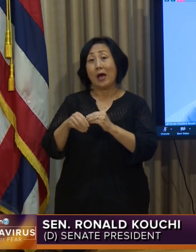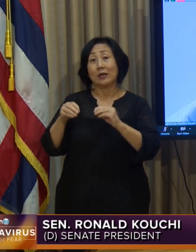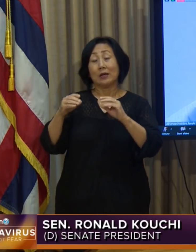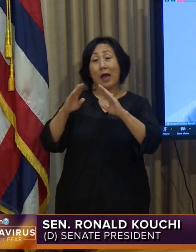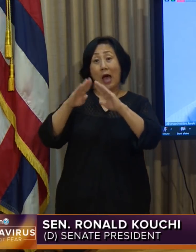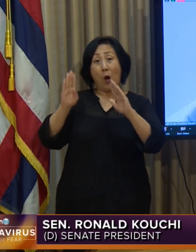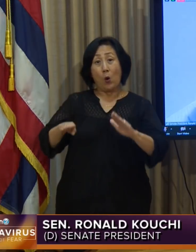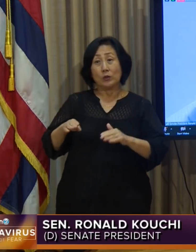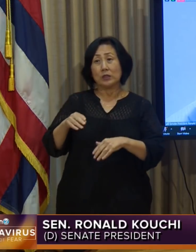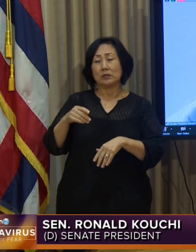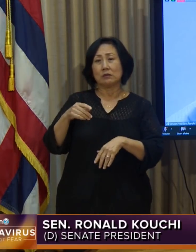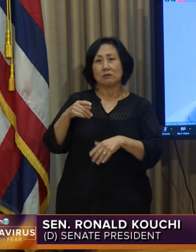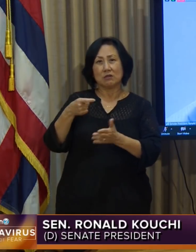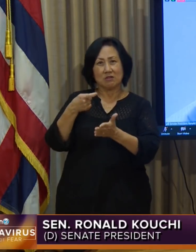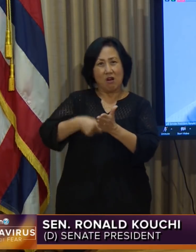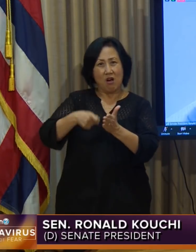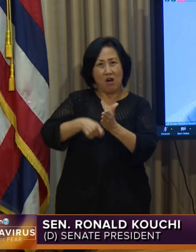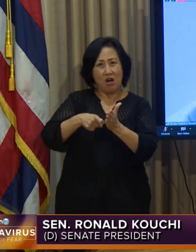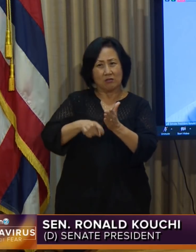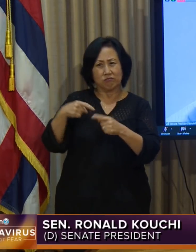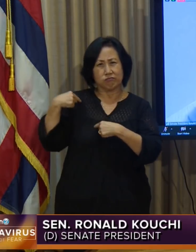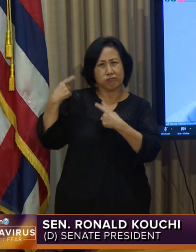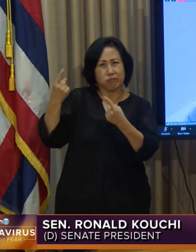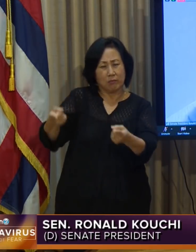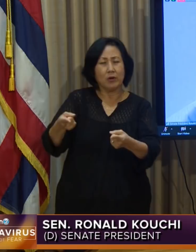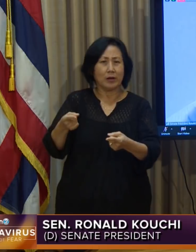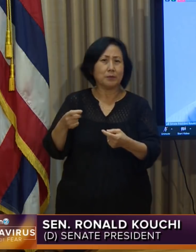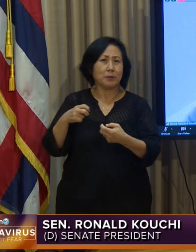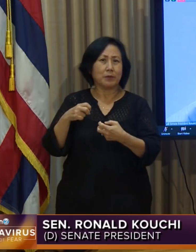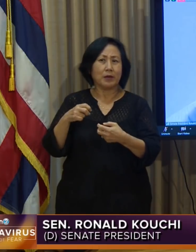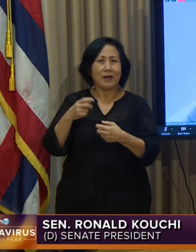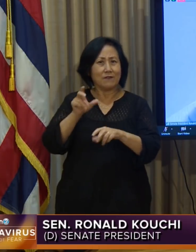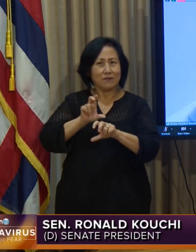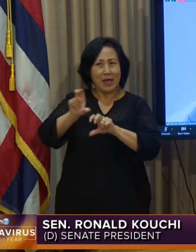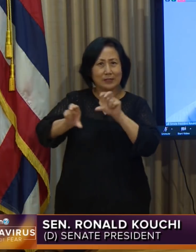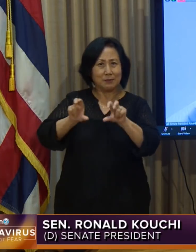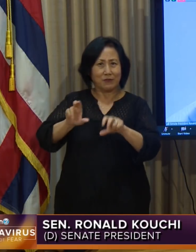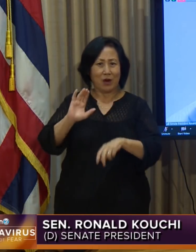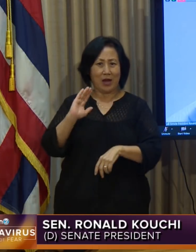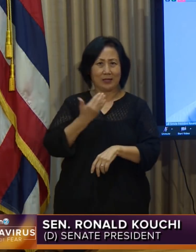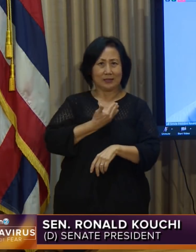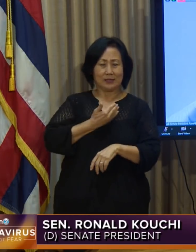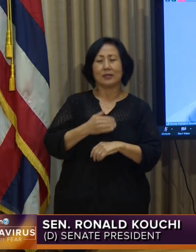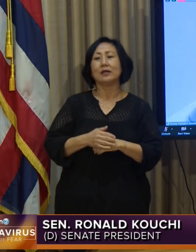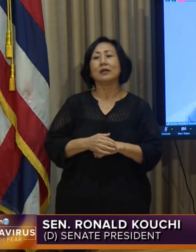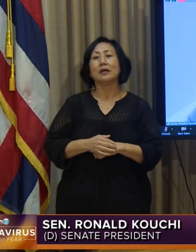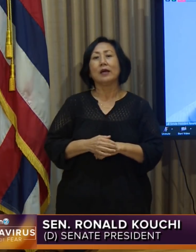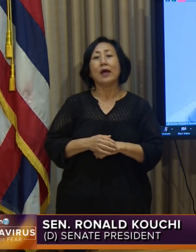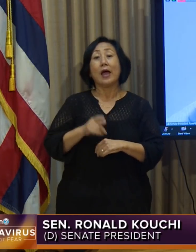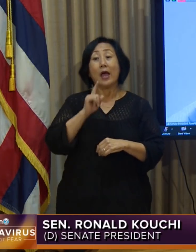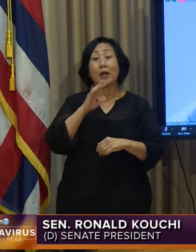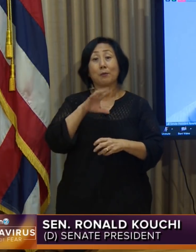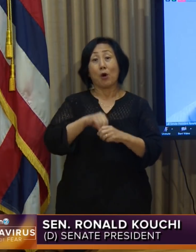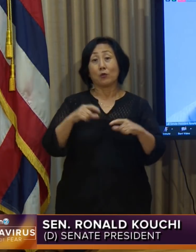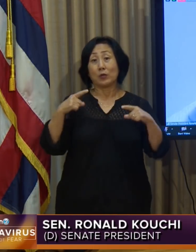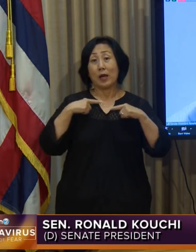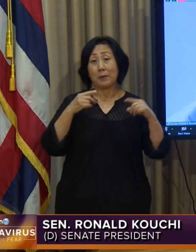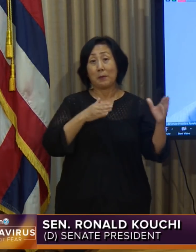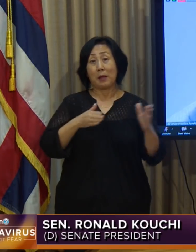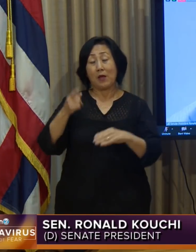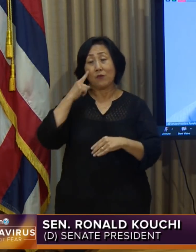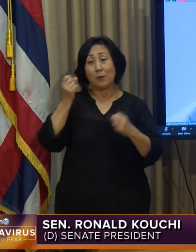has always been a part of a long-term investment strategy and part of the retirement planning